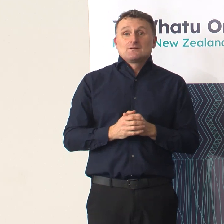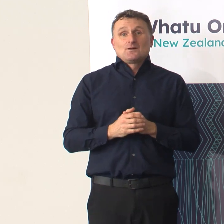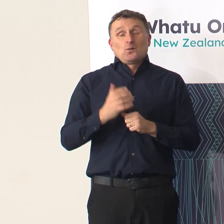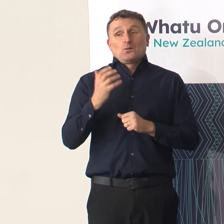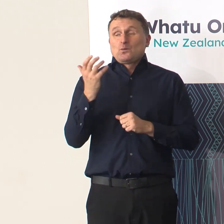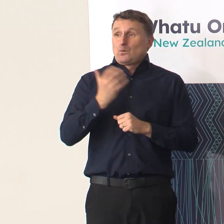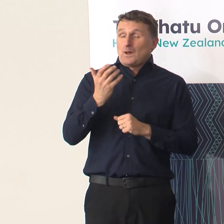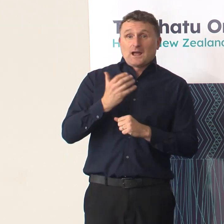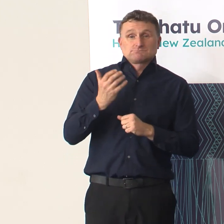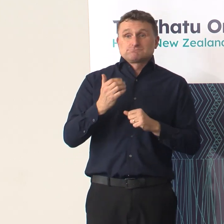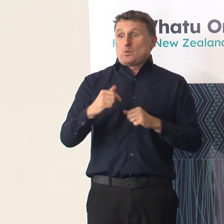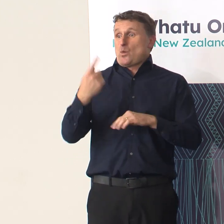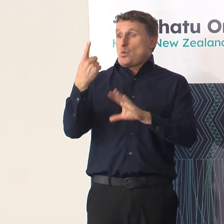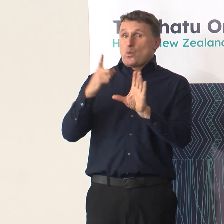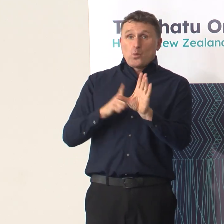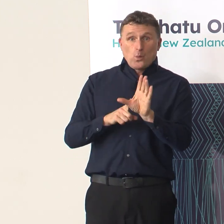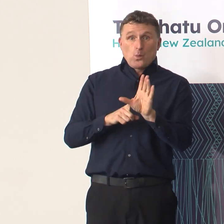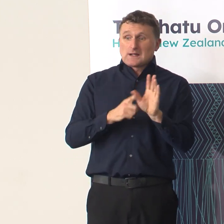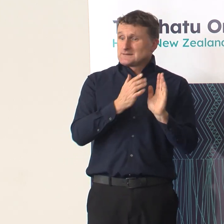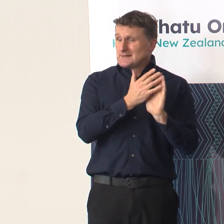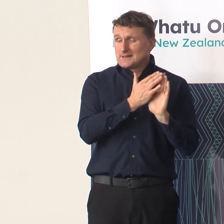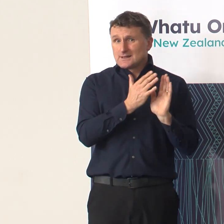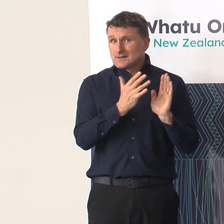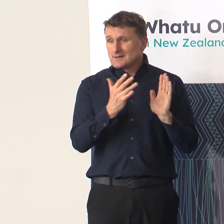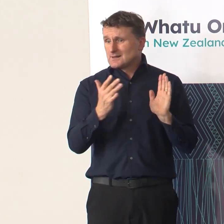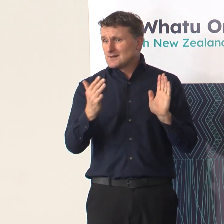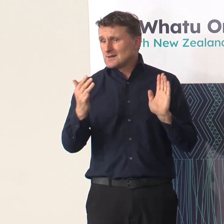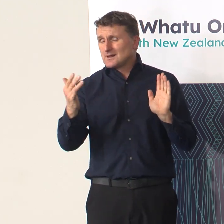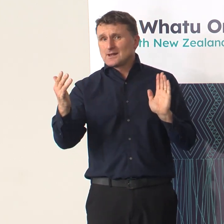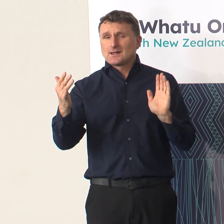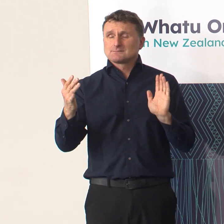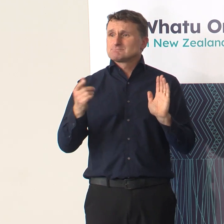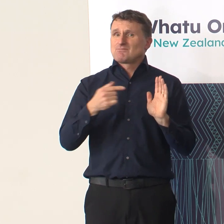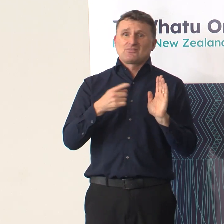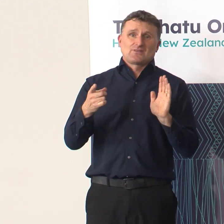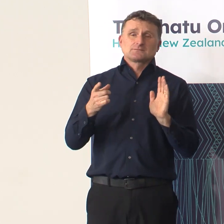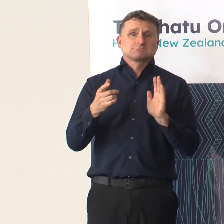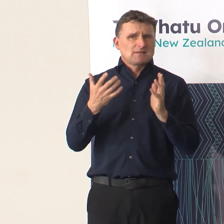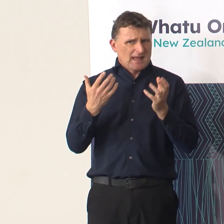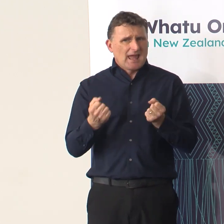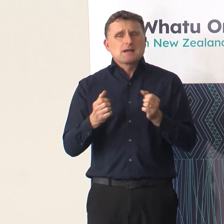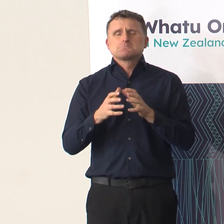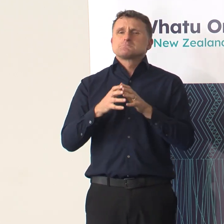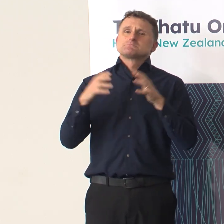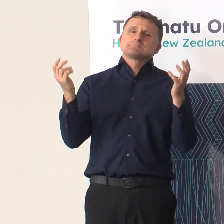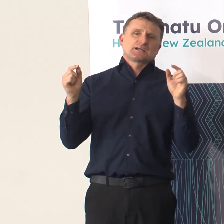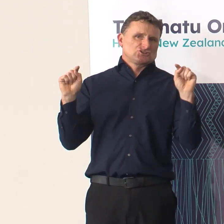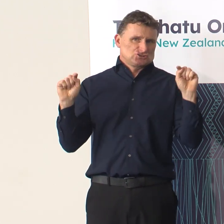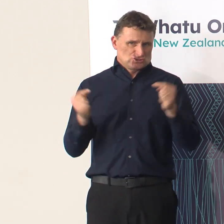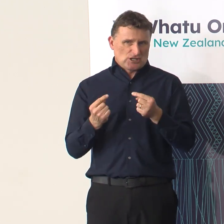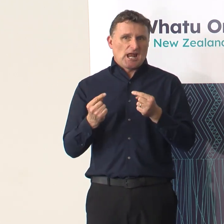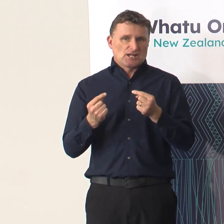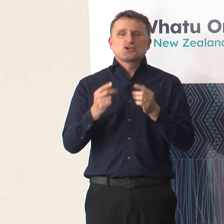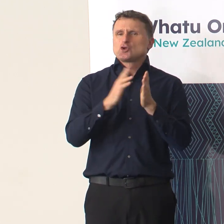that I think I highlighted, just present just enormous challenges for us. I think as a country,